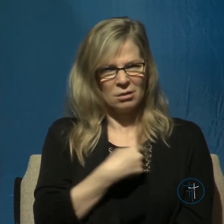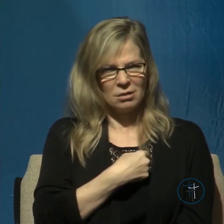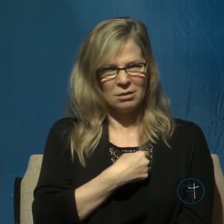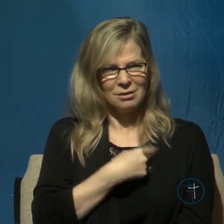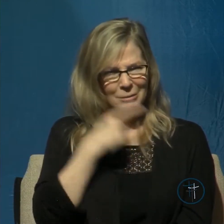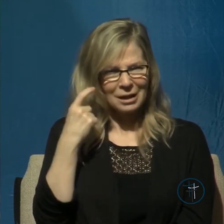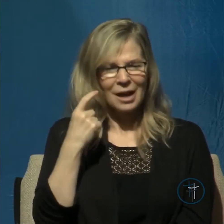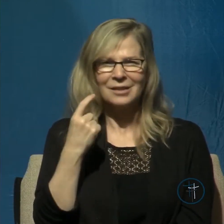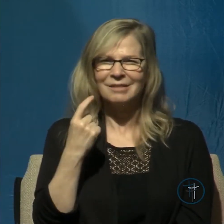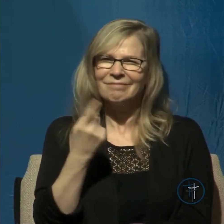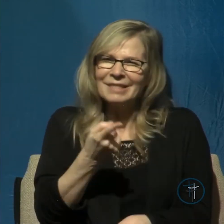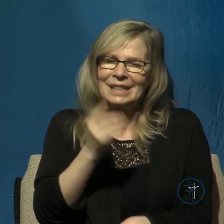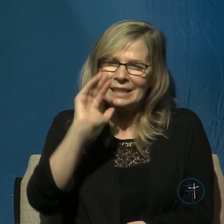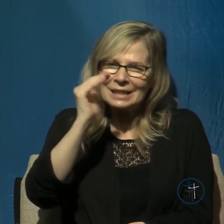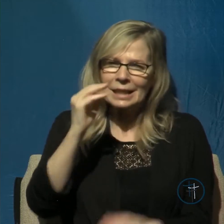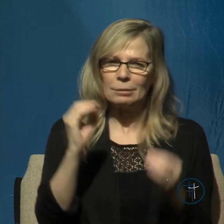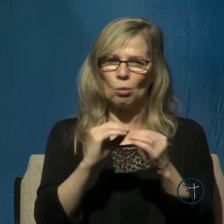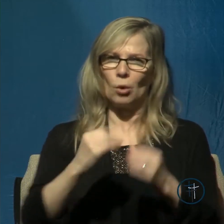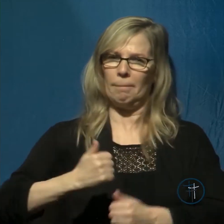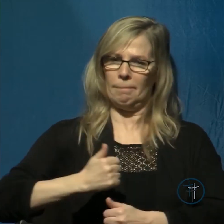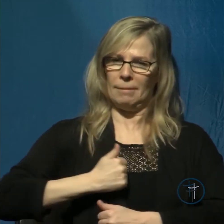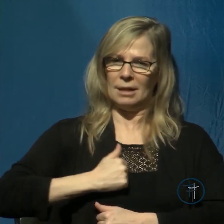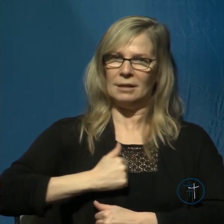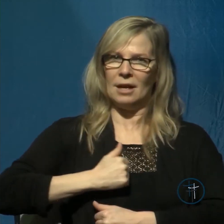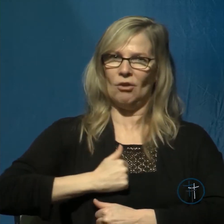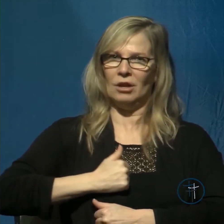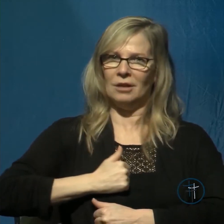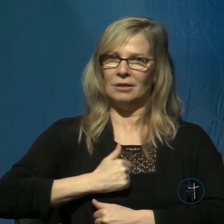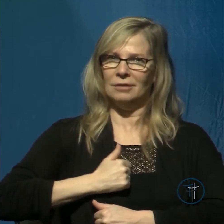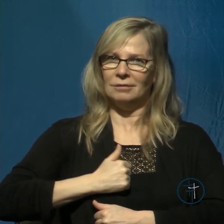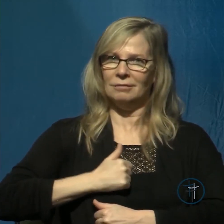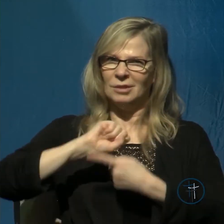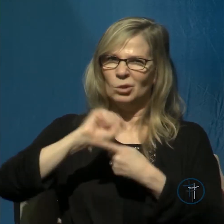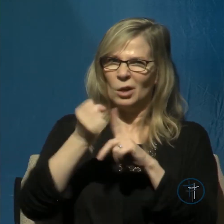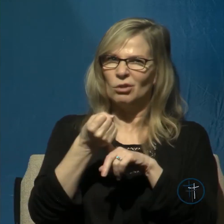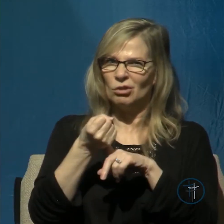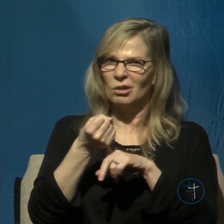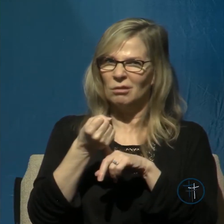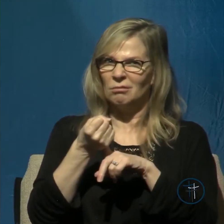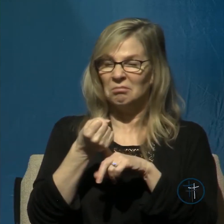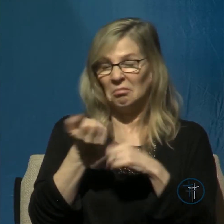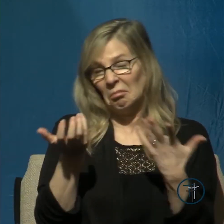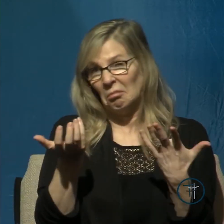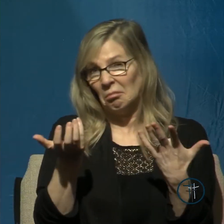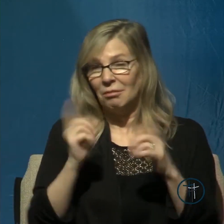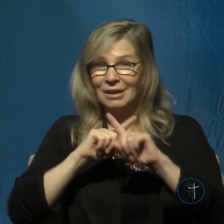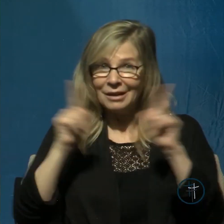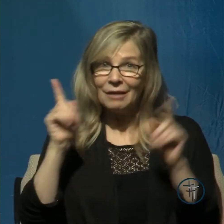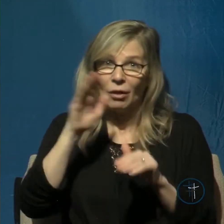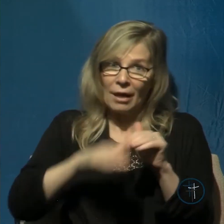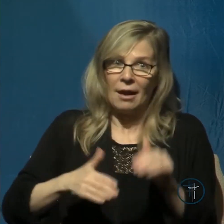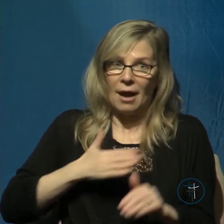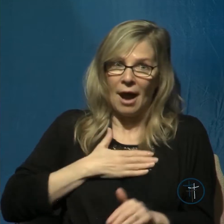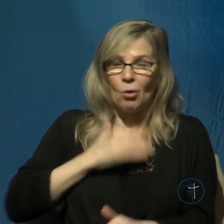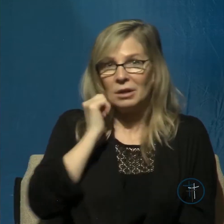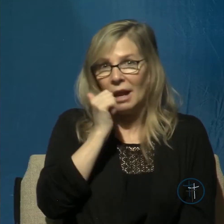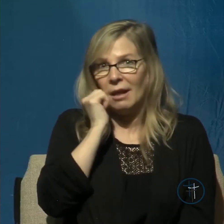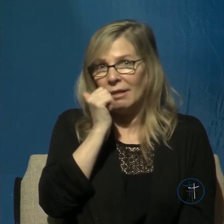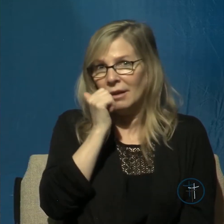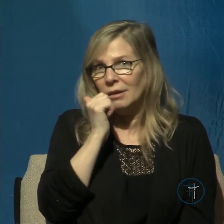military sense. And that's just far removed from our daily battles with fear. I get it. I understand that. However,